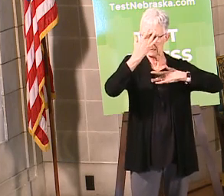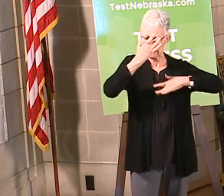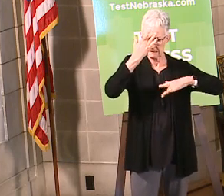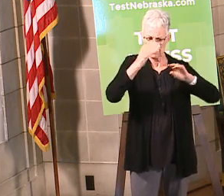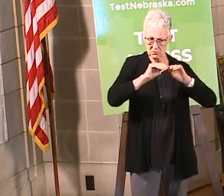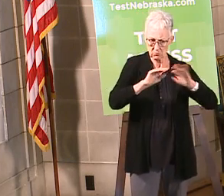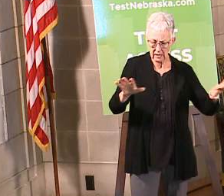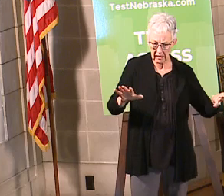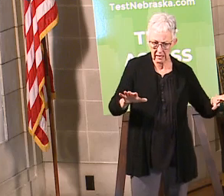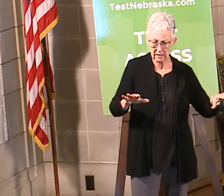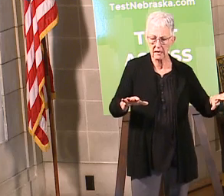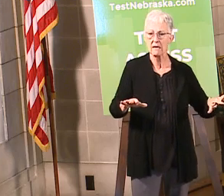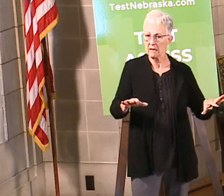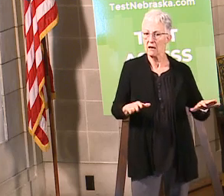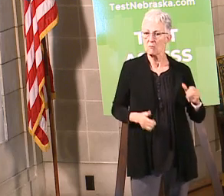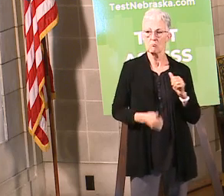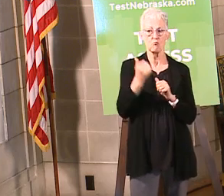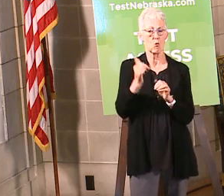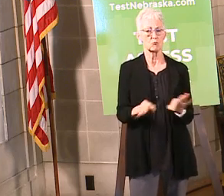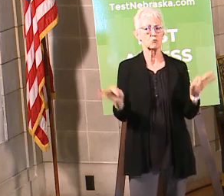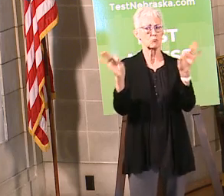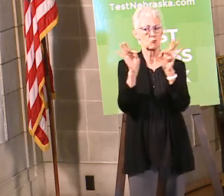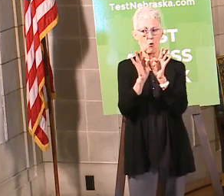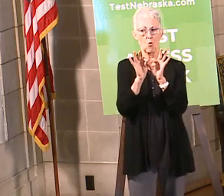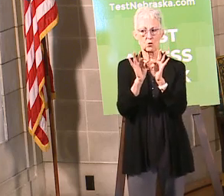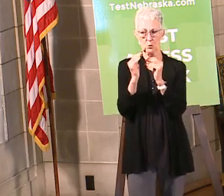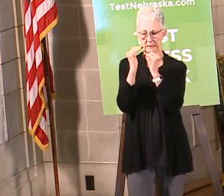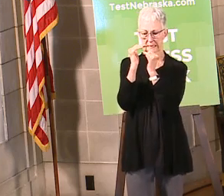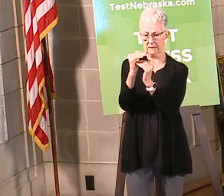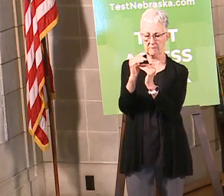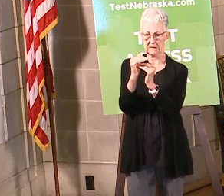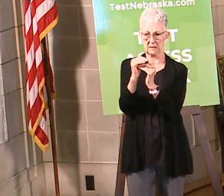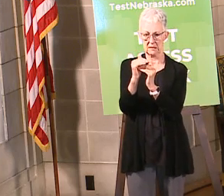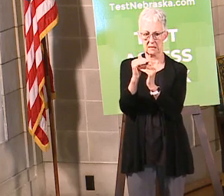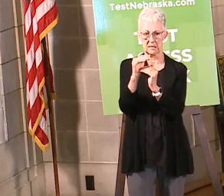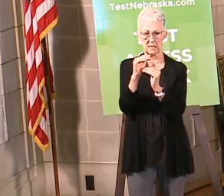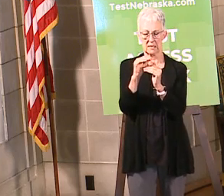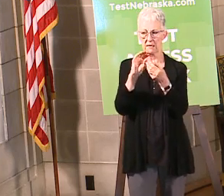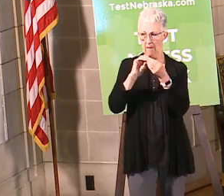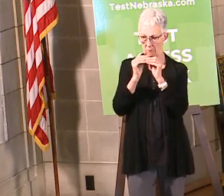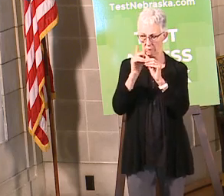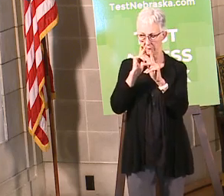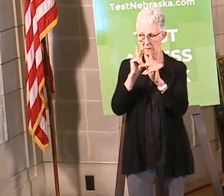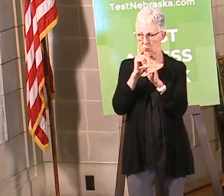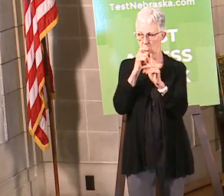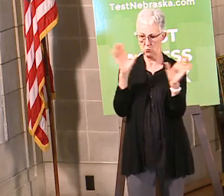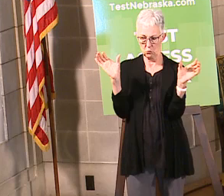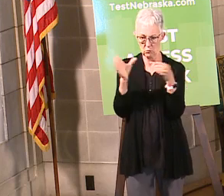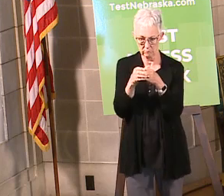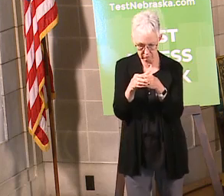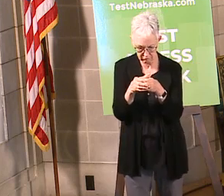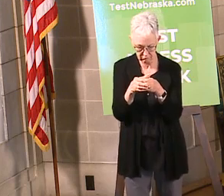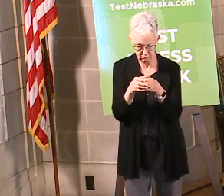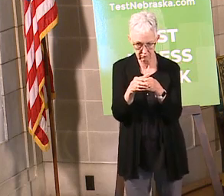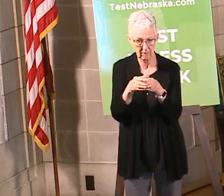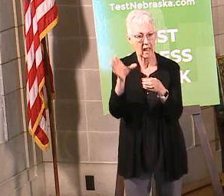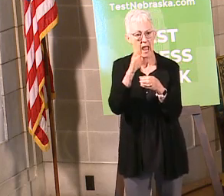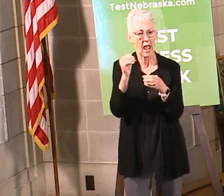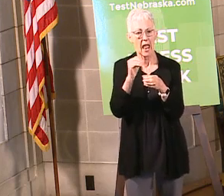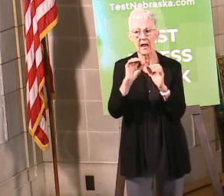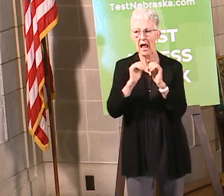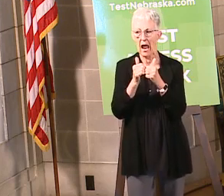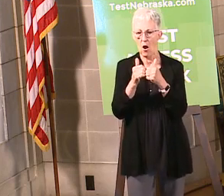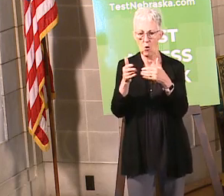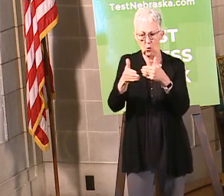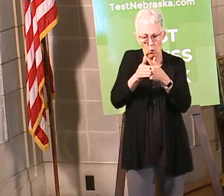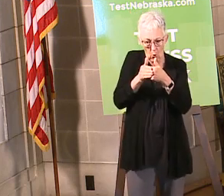big key, limiting size of groups of people that are mixing together because that's how the virus spreads. So this is one of the reasons why, for example,